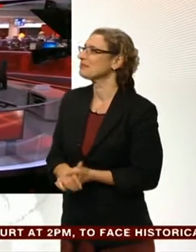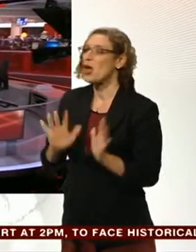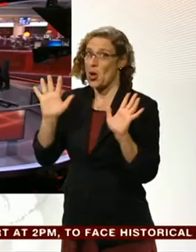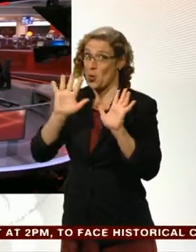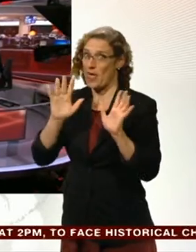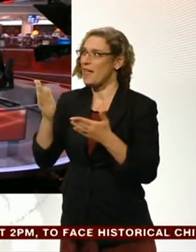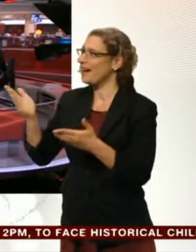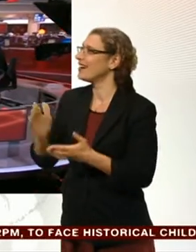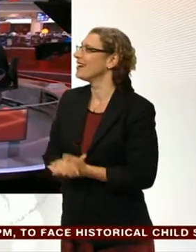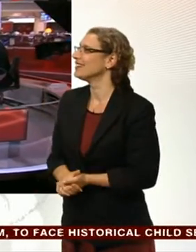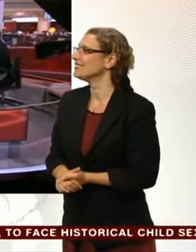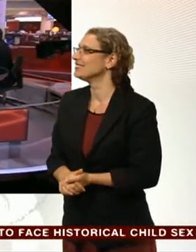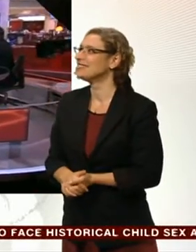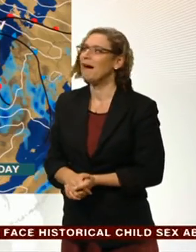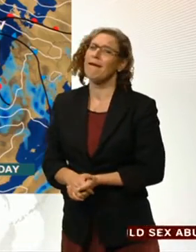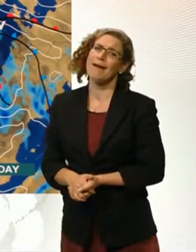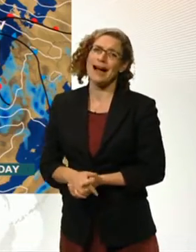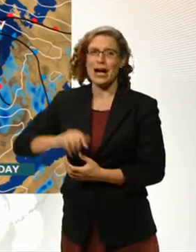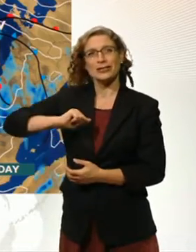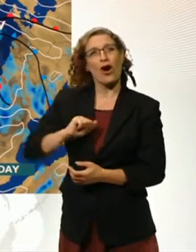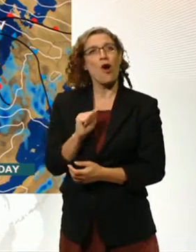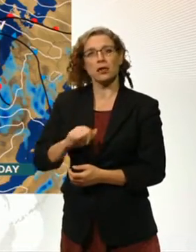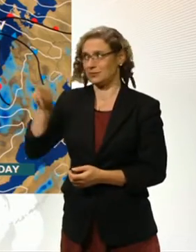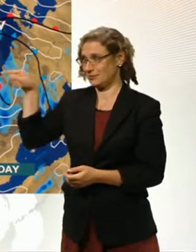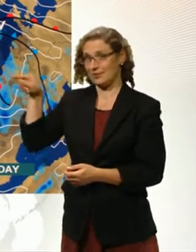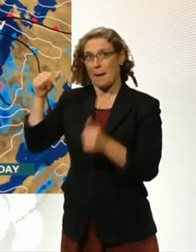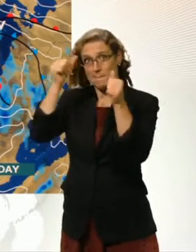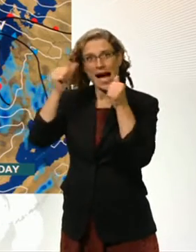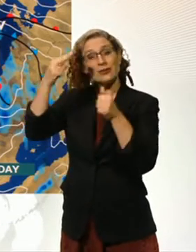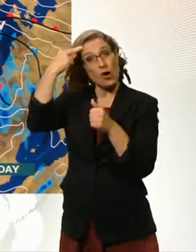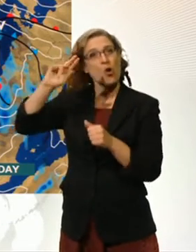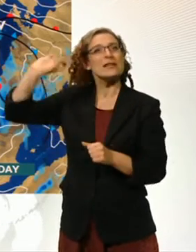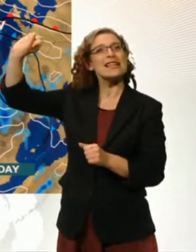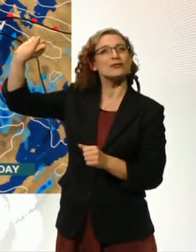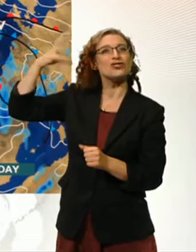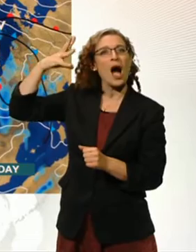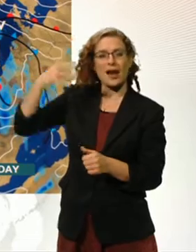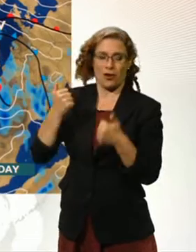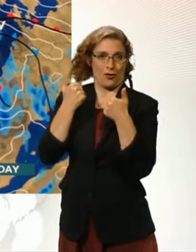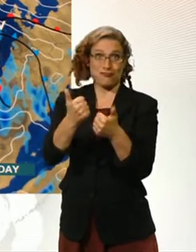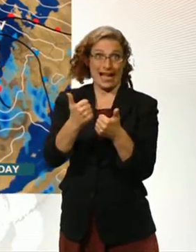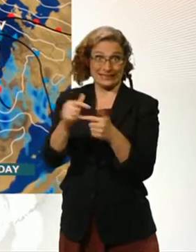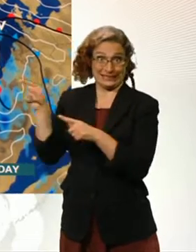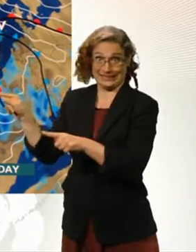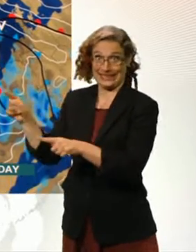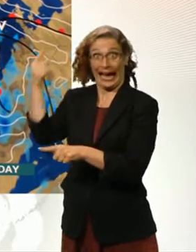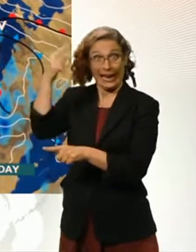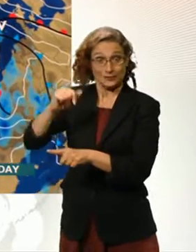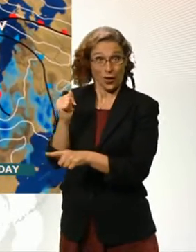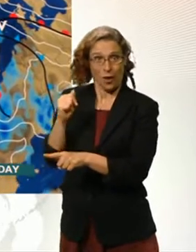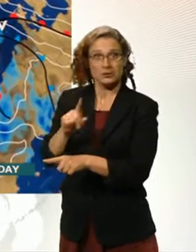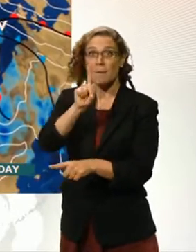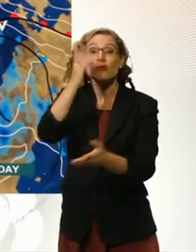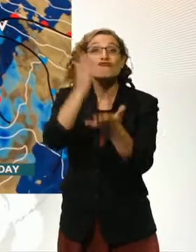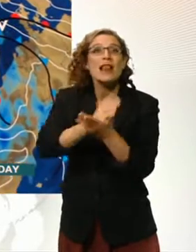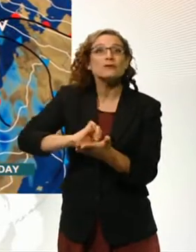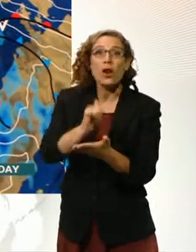only ray of sunshine in Scotland today, ladies and gentlemen, because lots of weather fronts across the country are being bombarded at the moment, as you